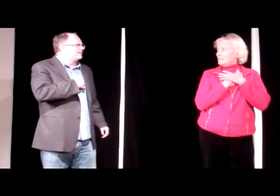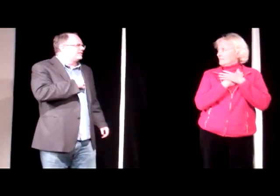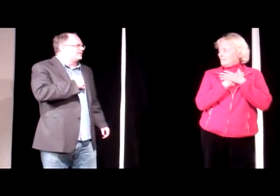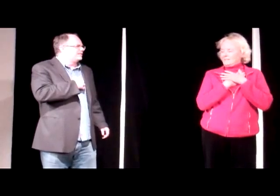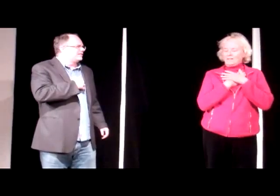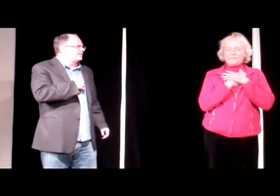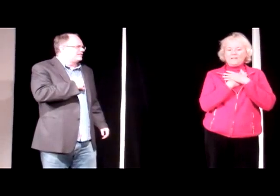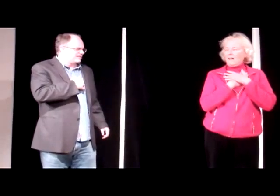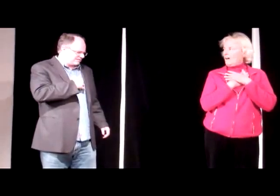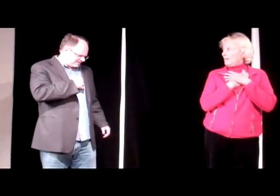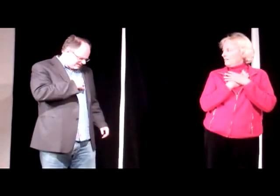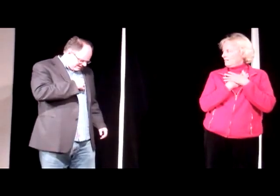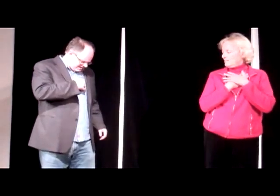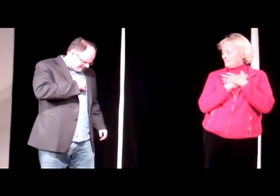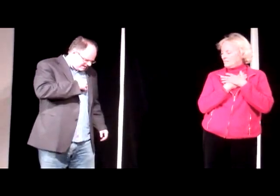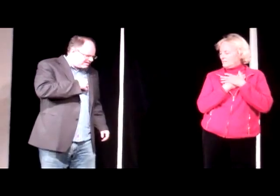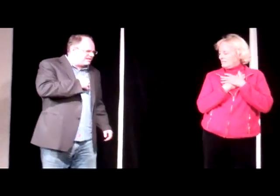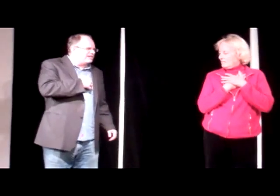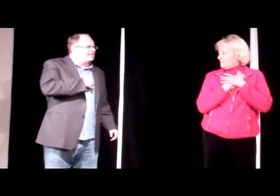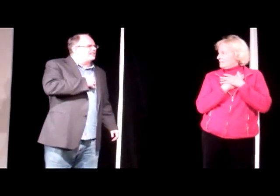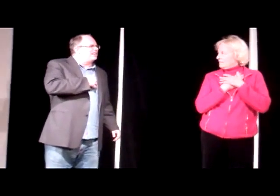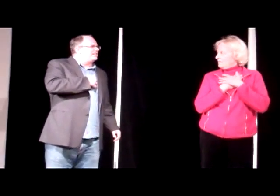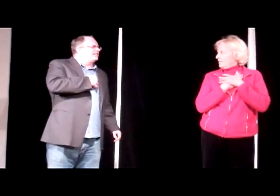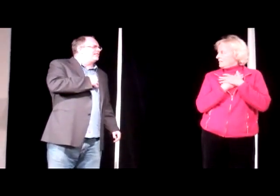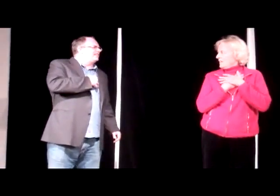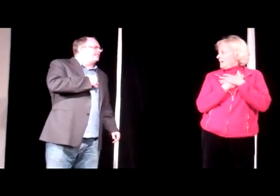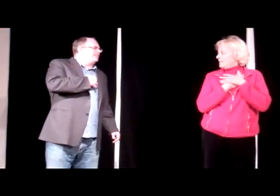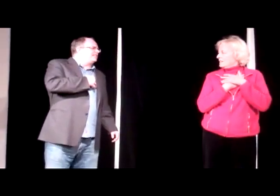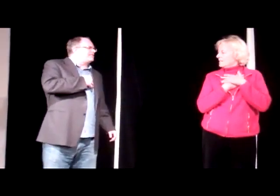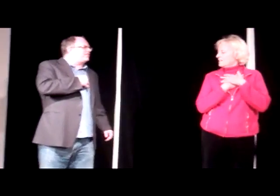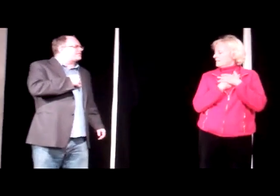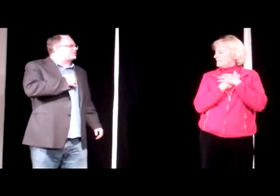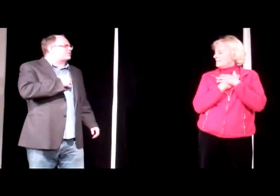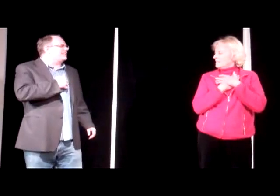Oh, they are. They're very gay. This hurts a treat.